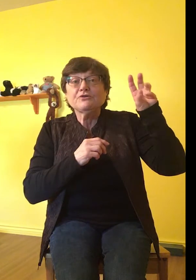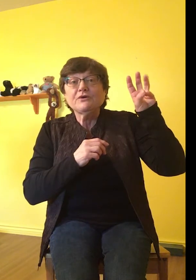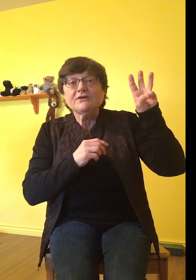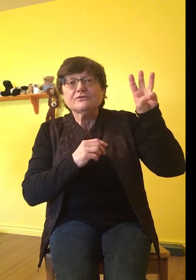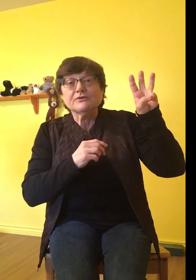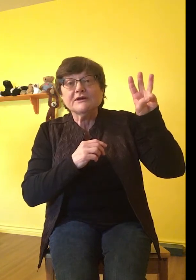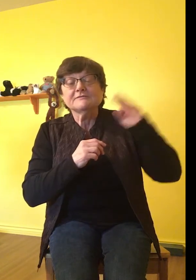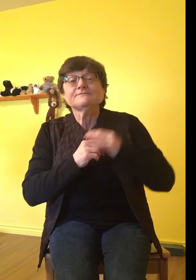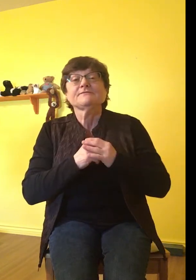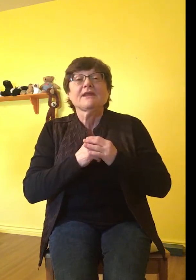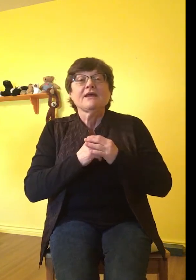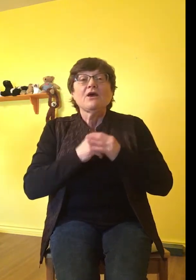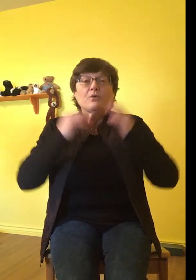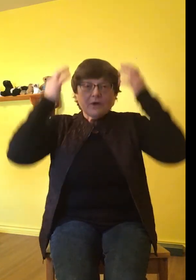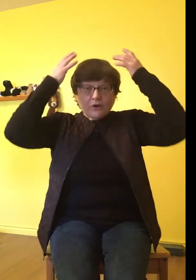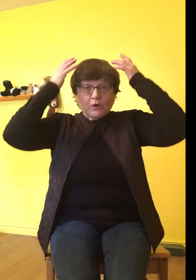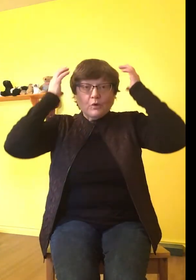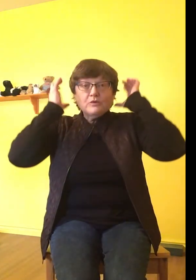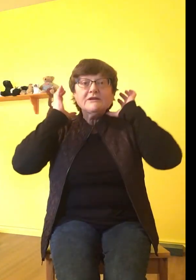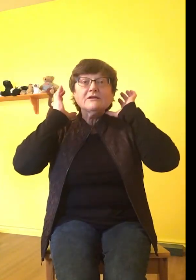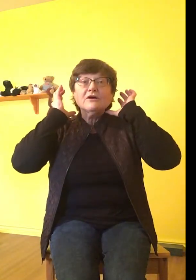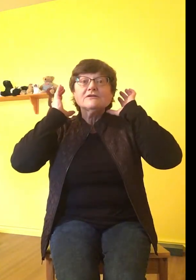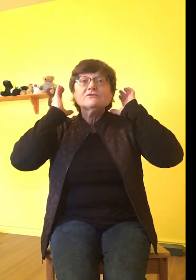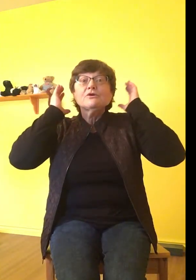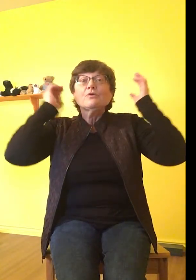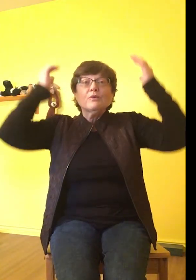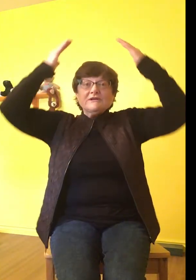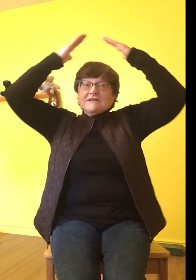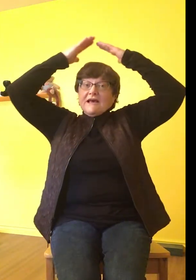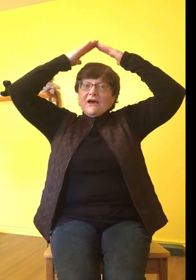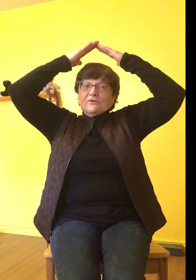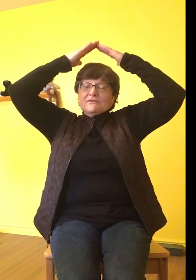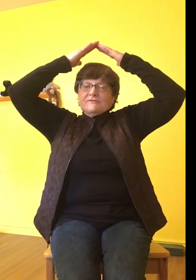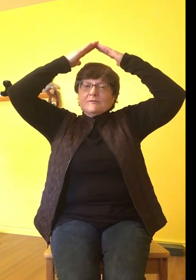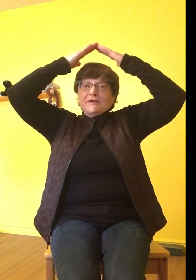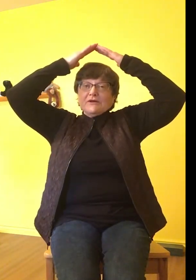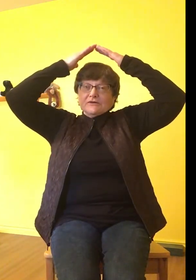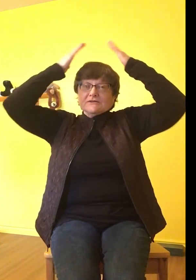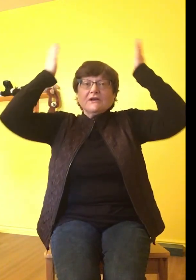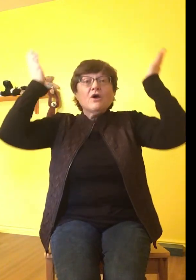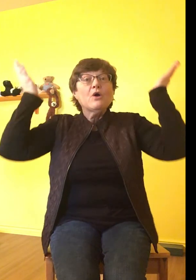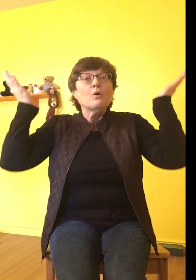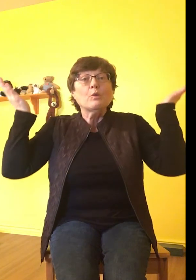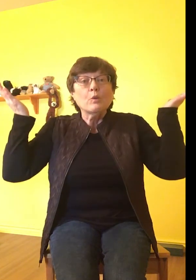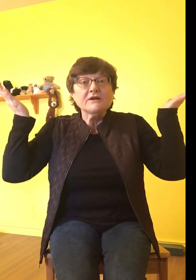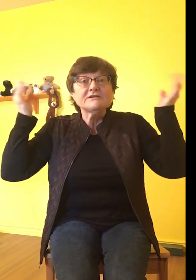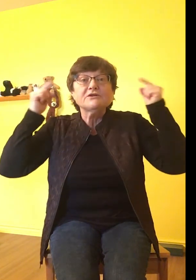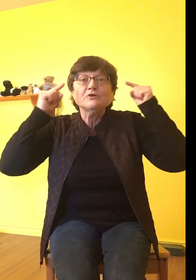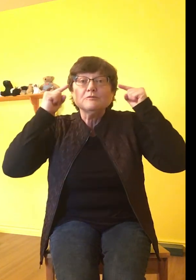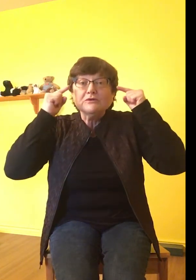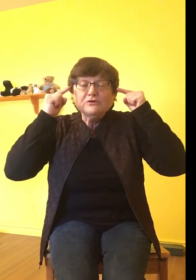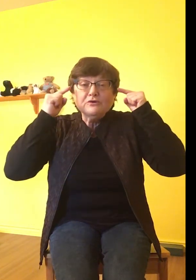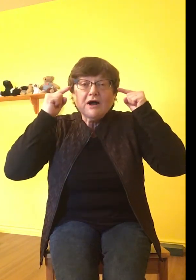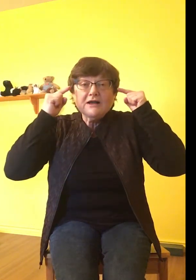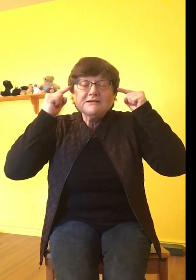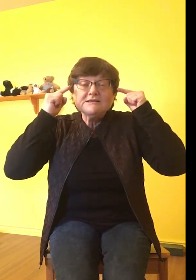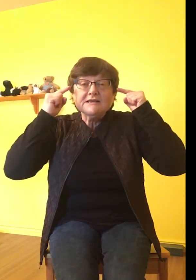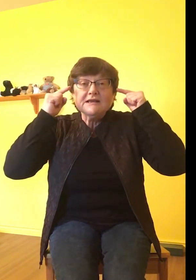two, three. When Goldilocks went to the house of the bears, what did her blue eyes see?